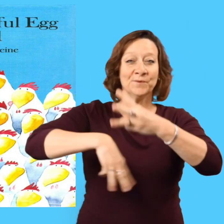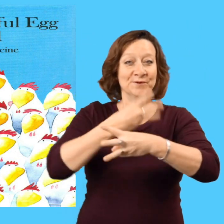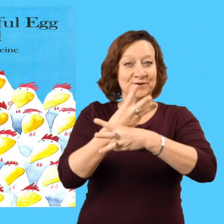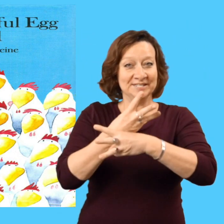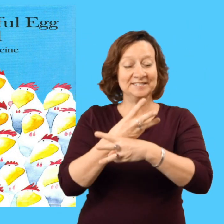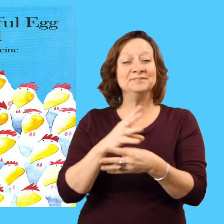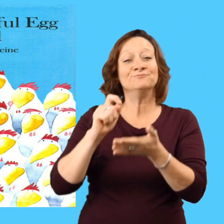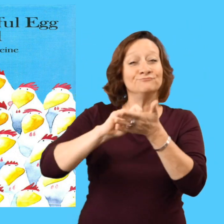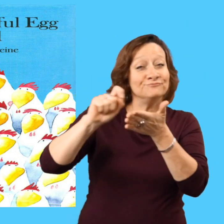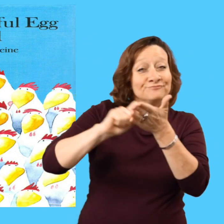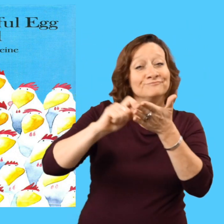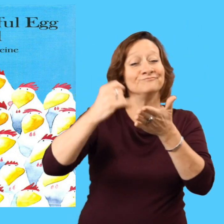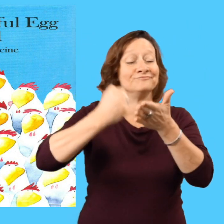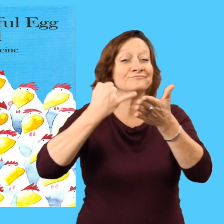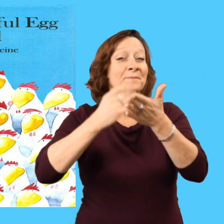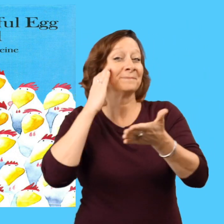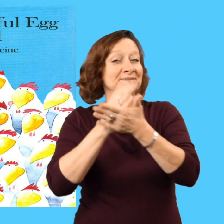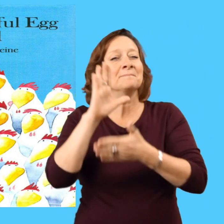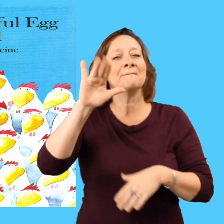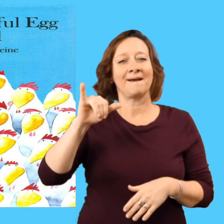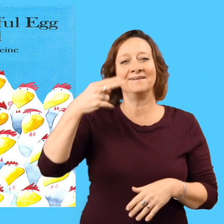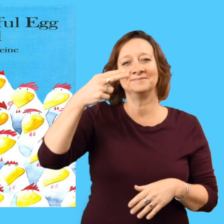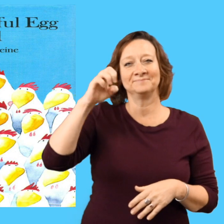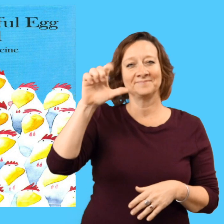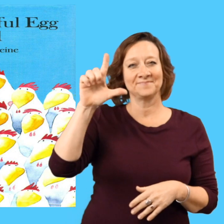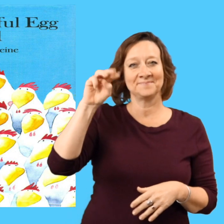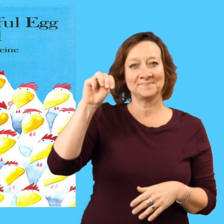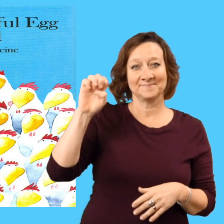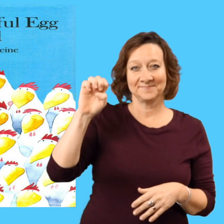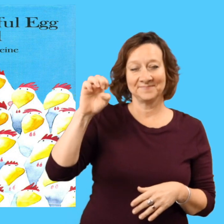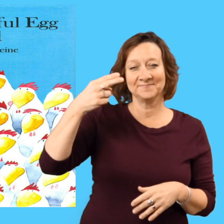written and illustrated by Helm Hein.